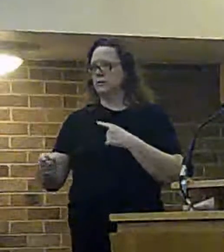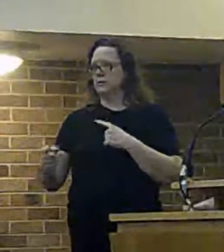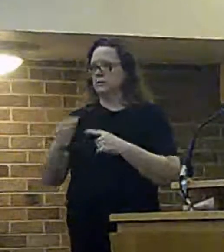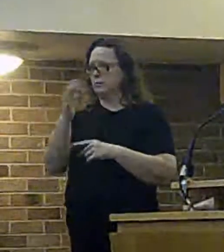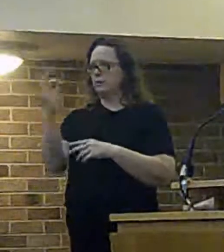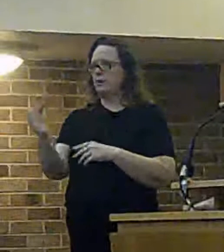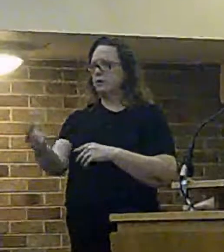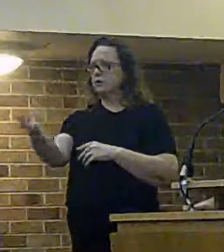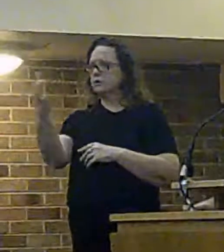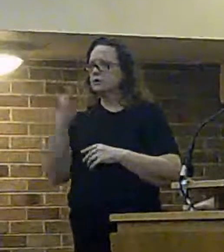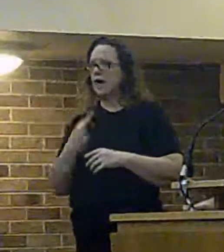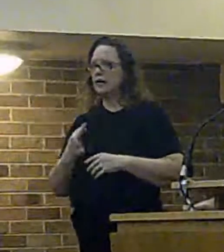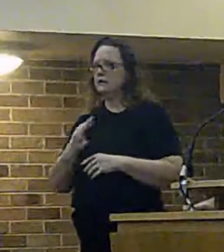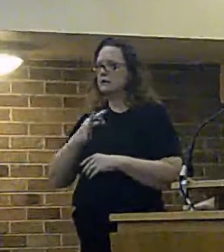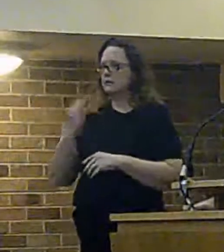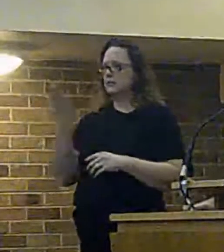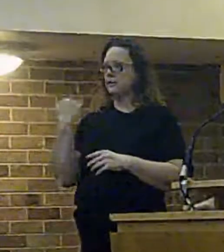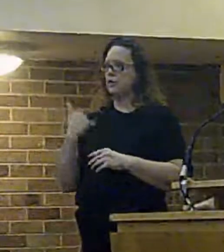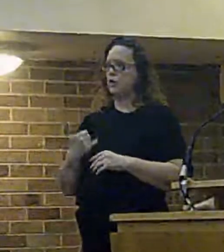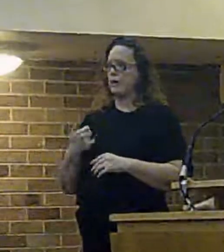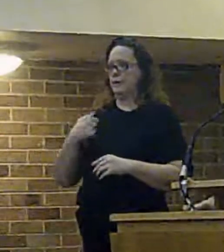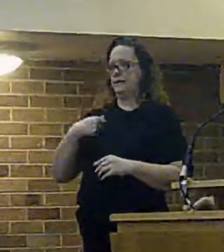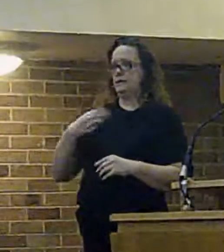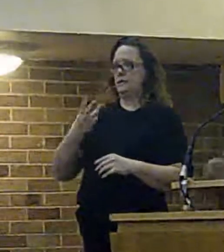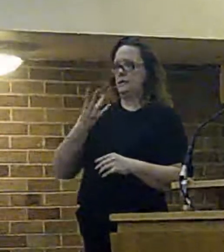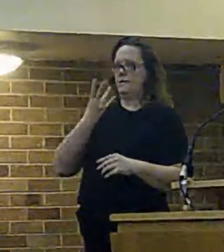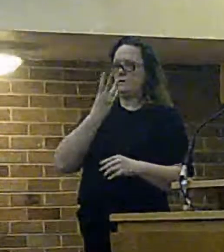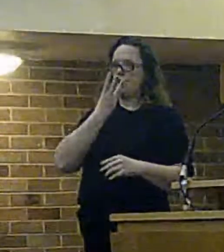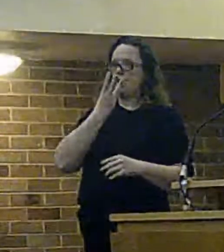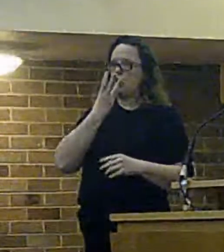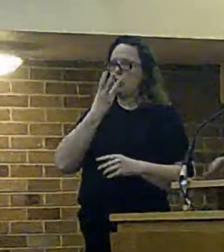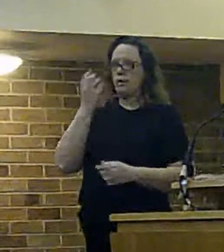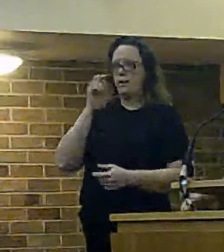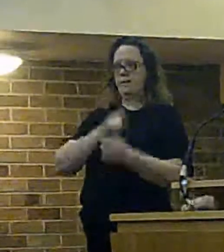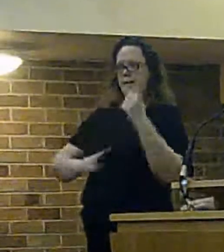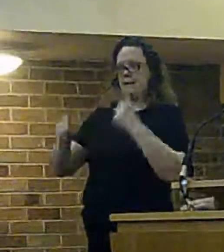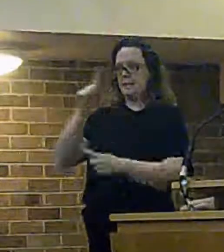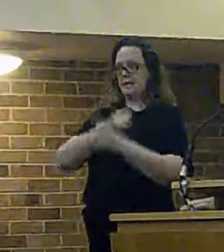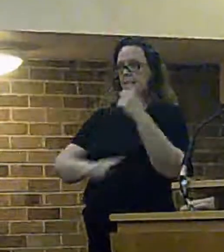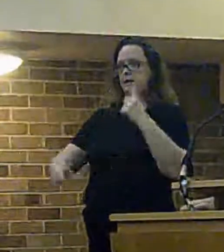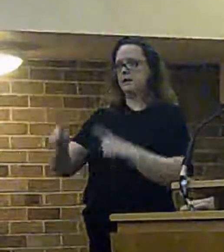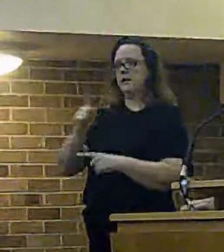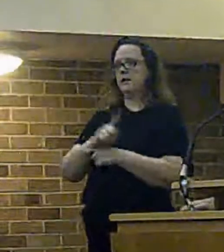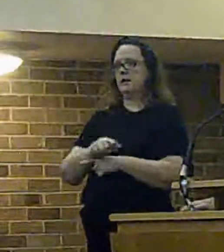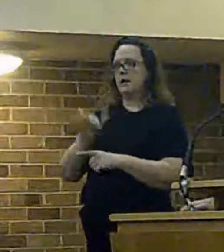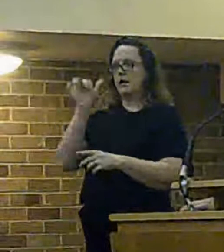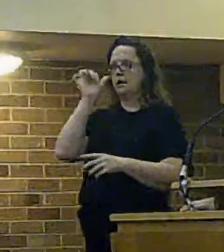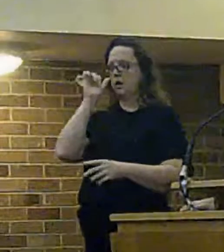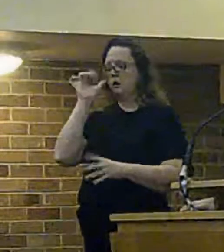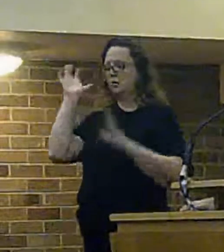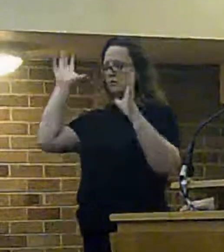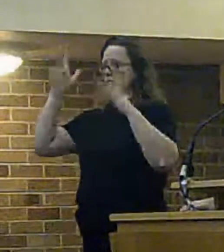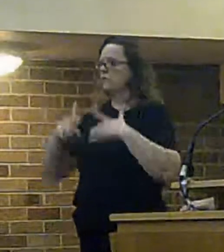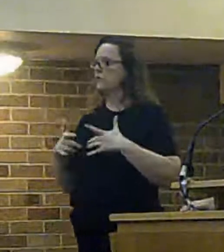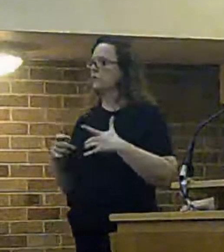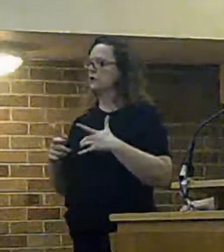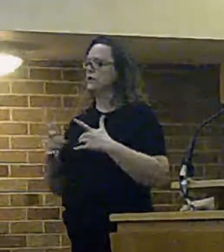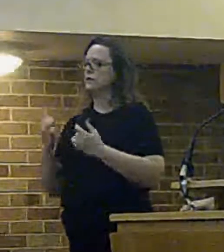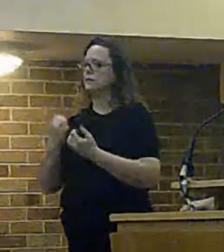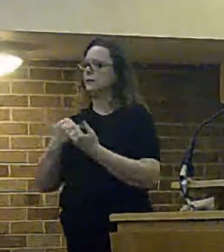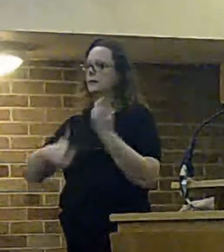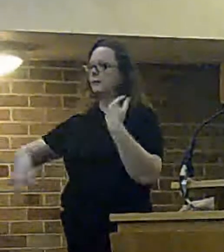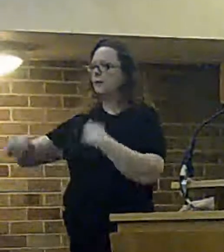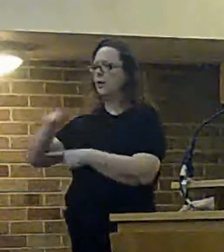and we've had three this is the fourth of these weekends i understand it is oddly confusing for people